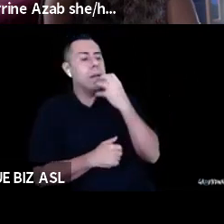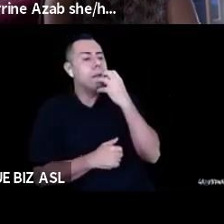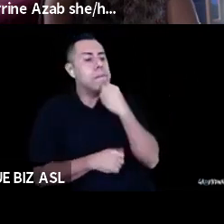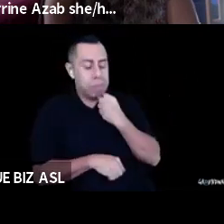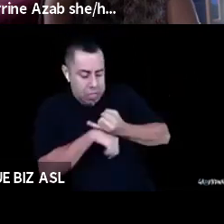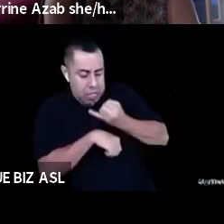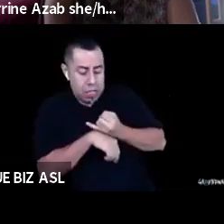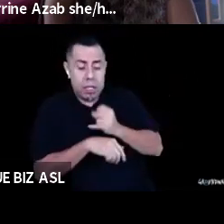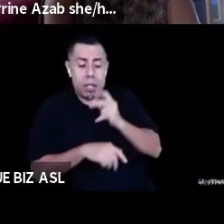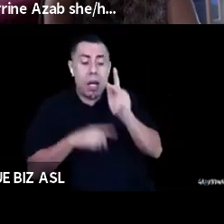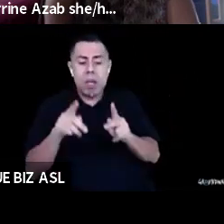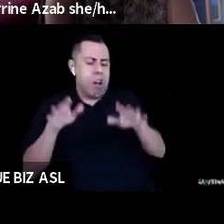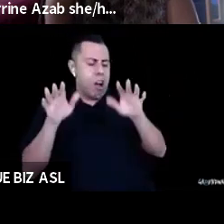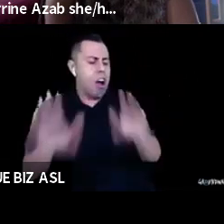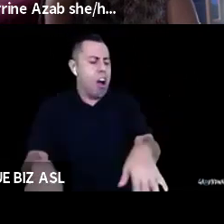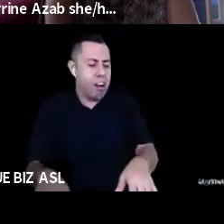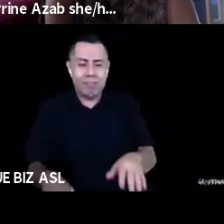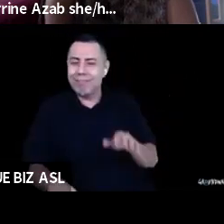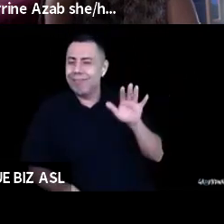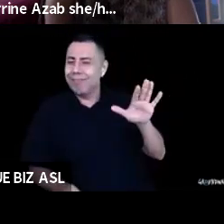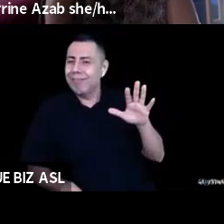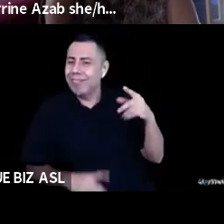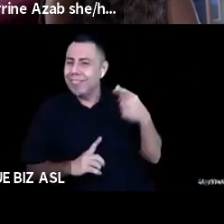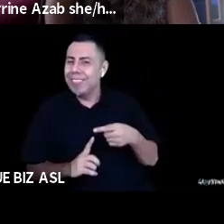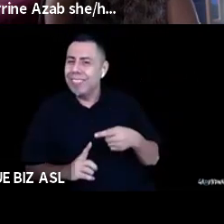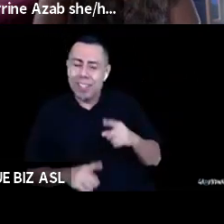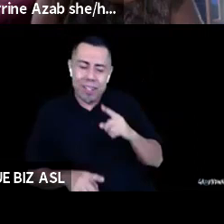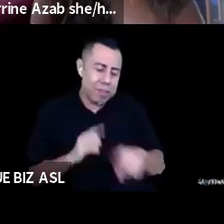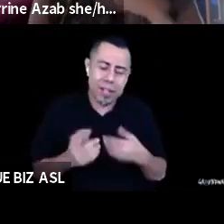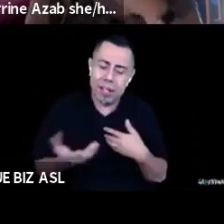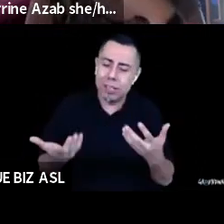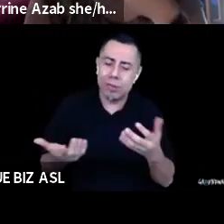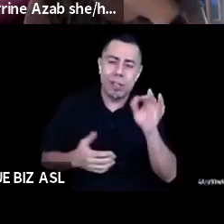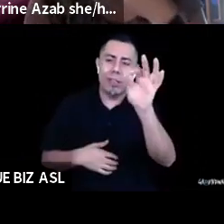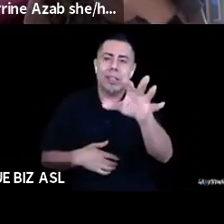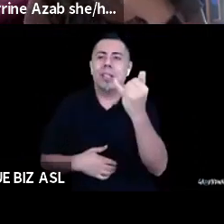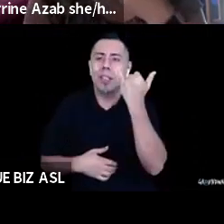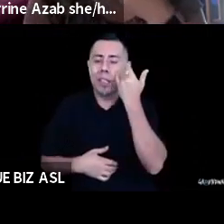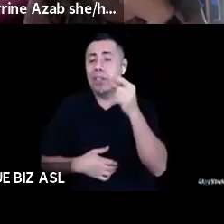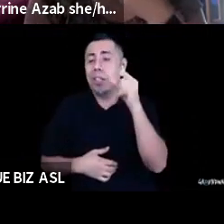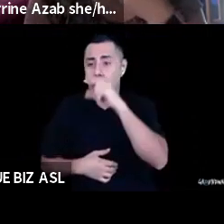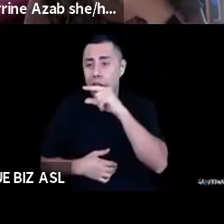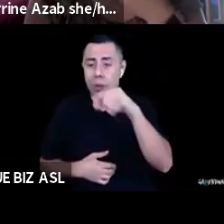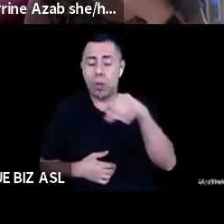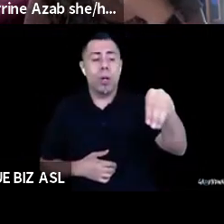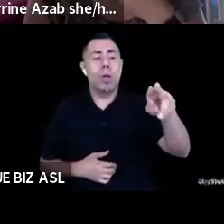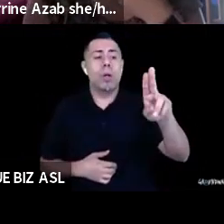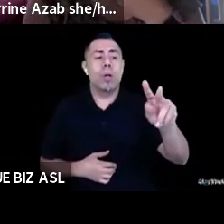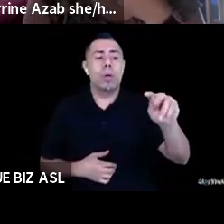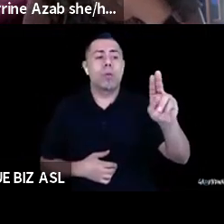Um, but I just wanted to say like offer that maybe if you like do some Googling of mutual aid networks that are probably already in existence in your community,